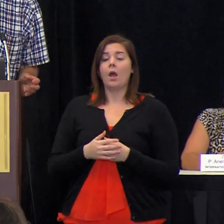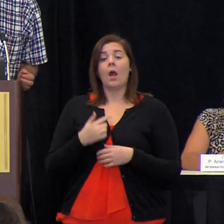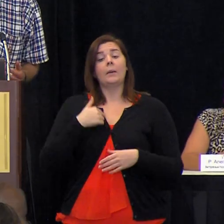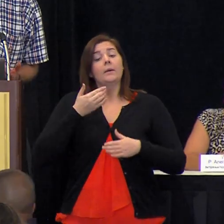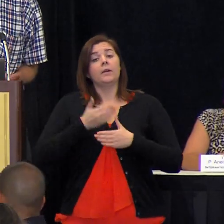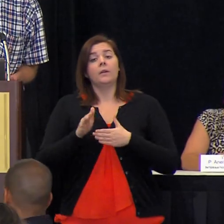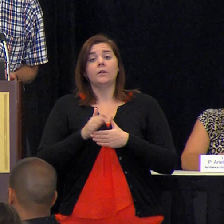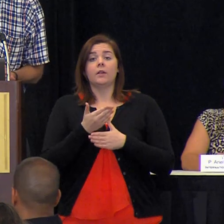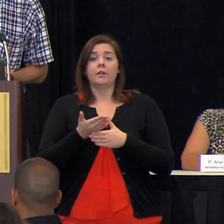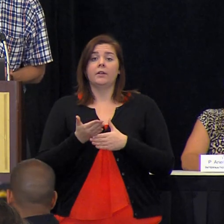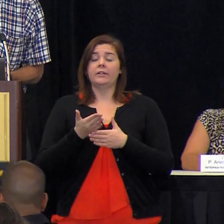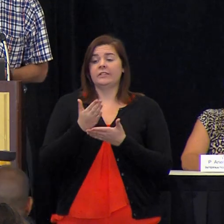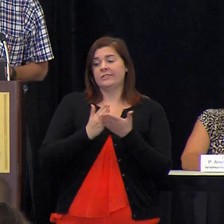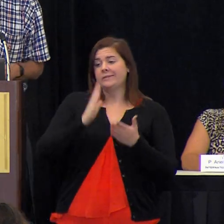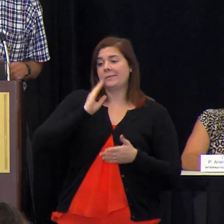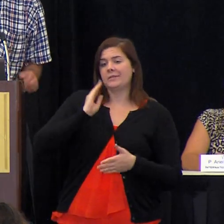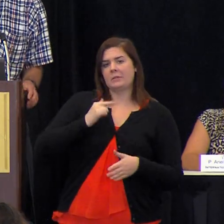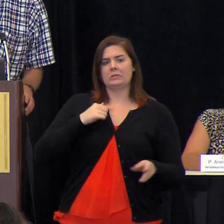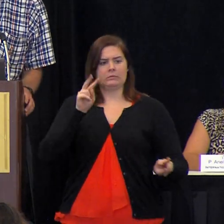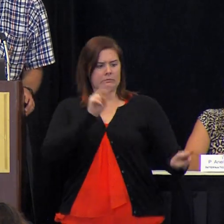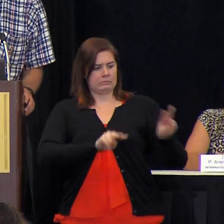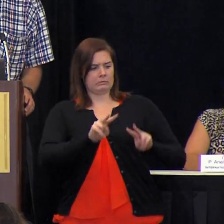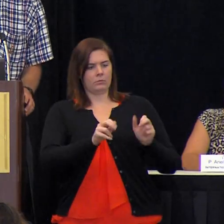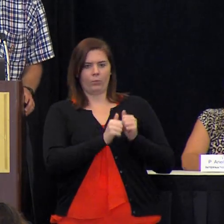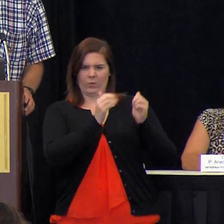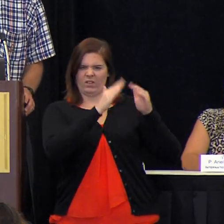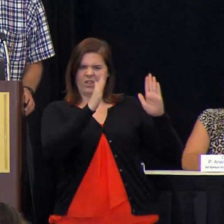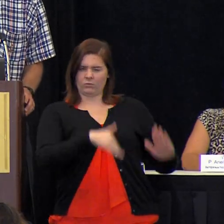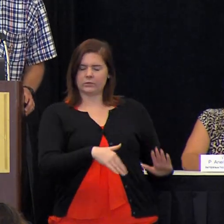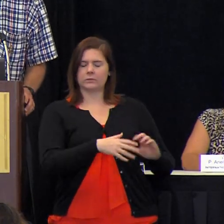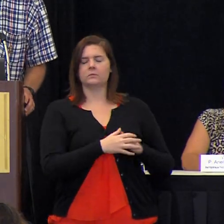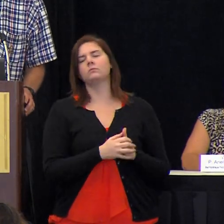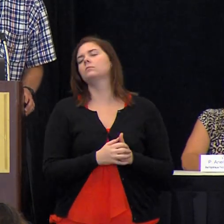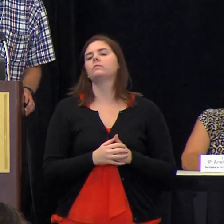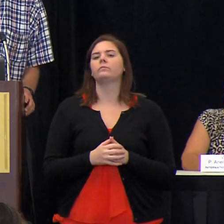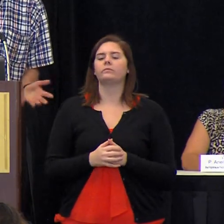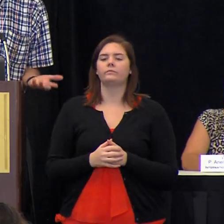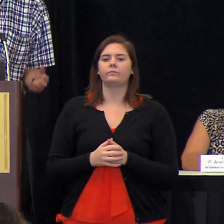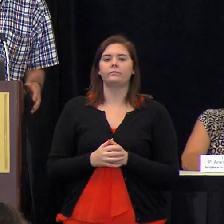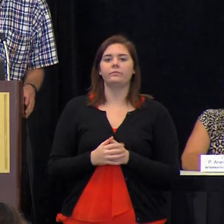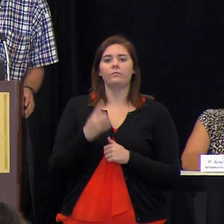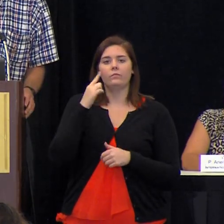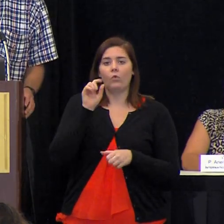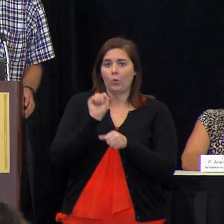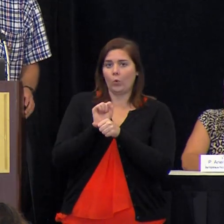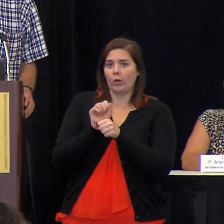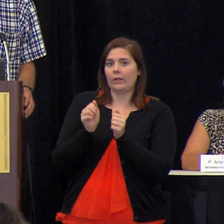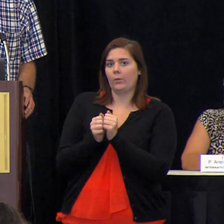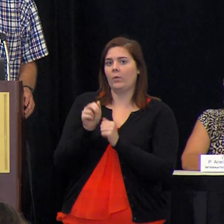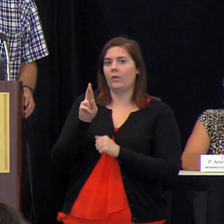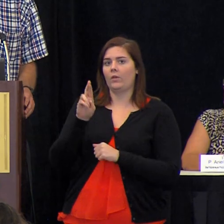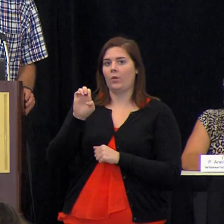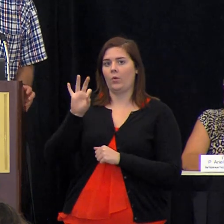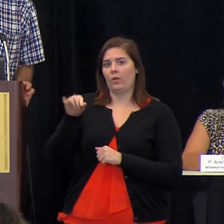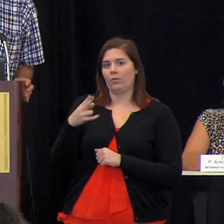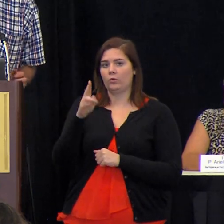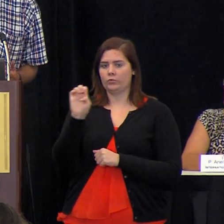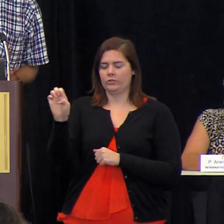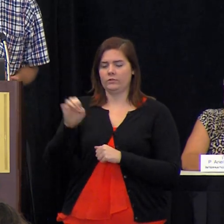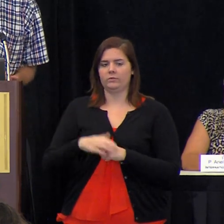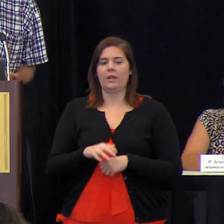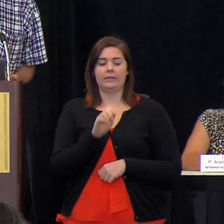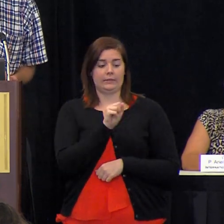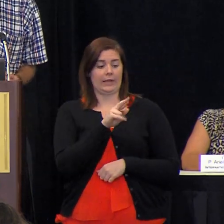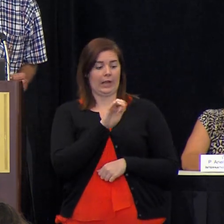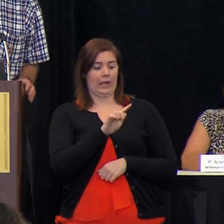going to share some of my experiences and observations with housing in terms of working with refugees and as ariel